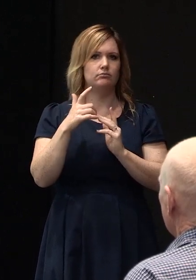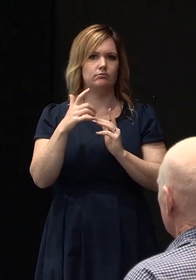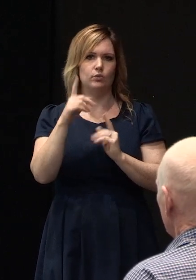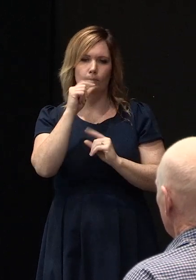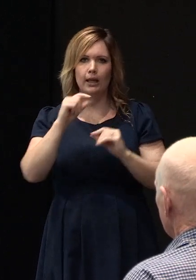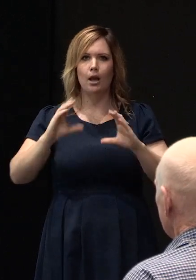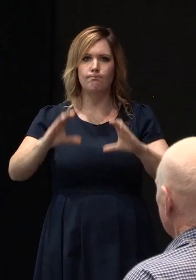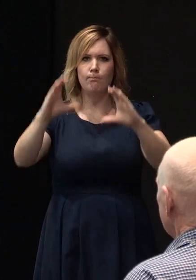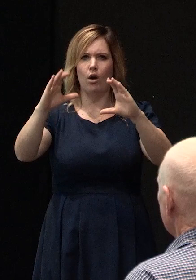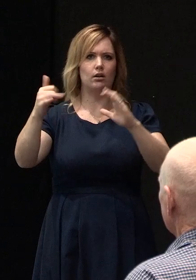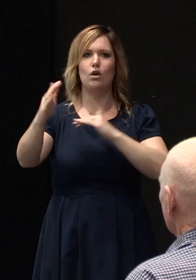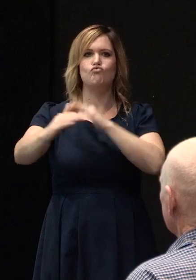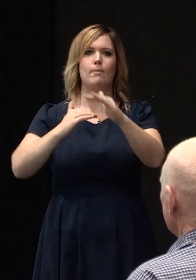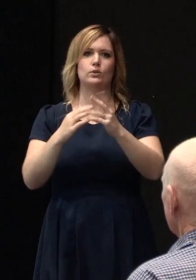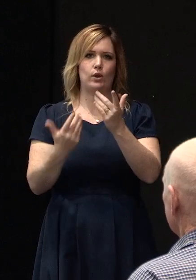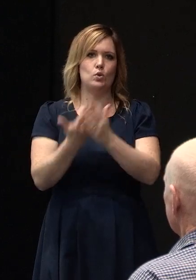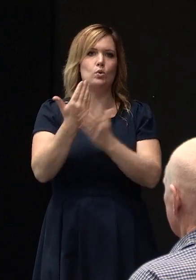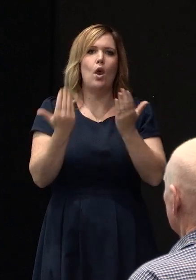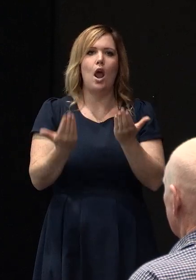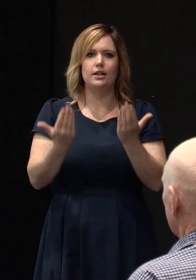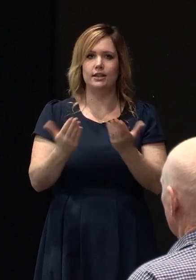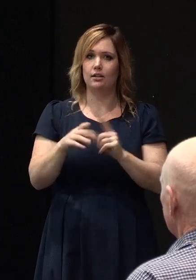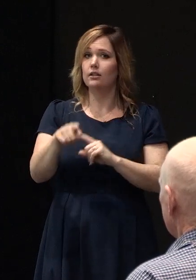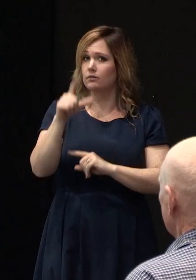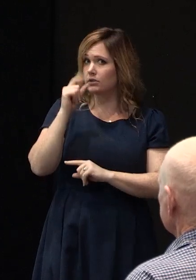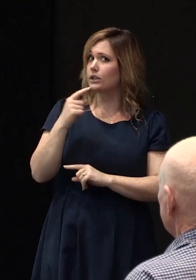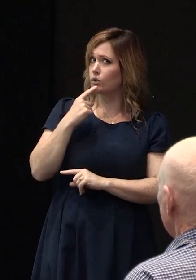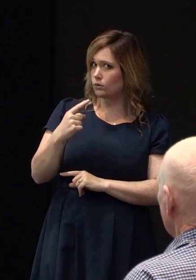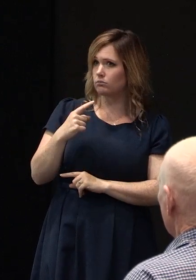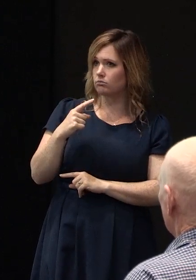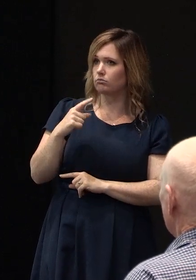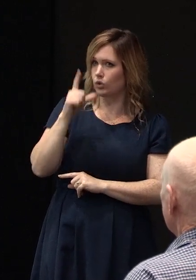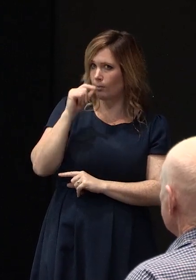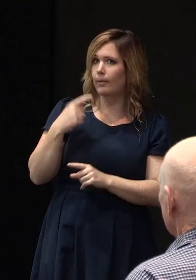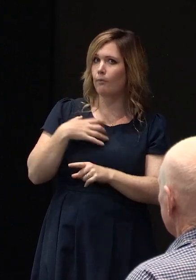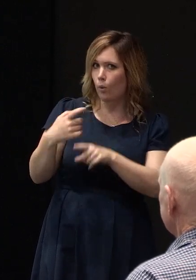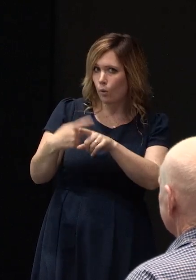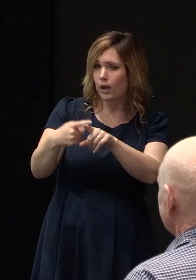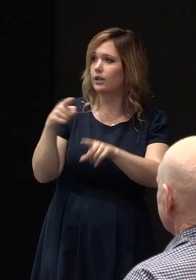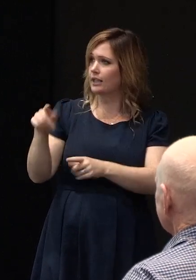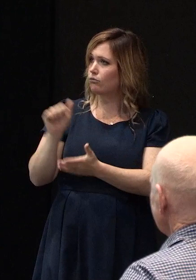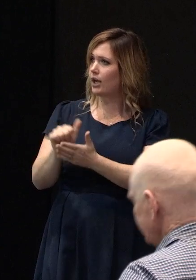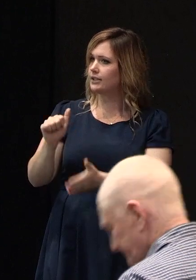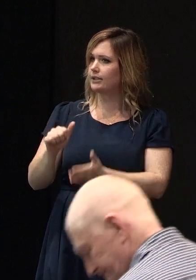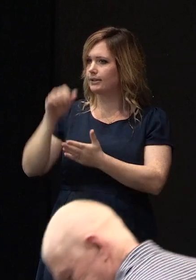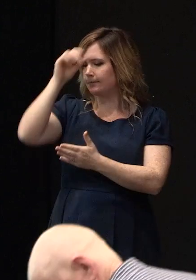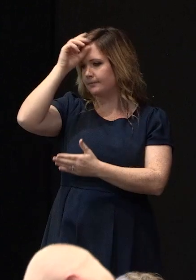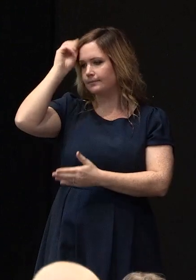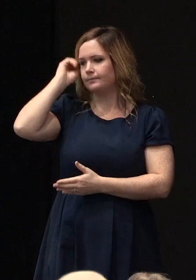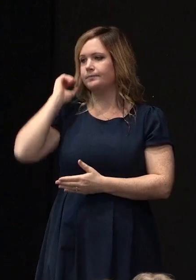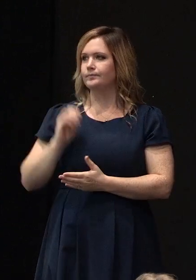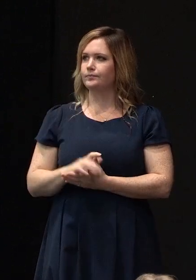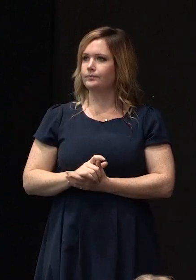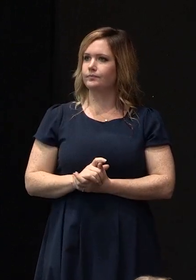and would that be done in a quicker time and he thought that that would be the case would that be so so my understanding is